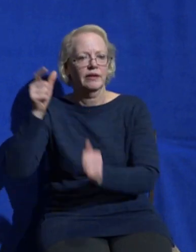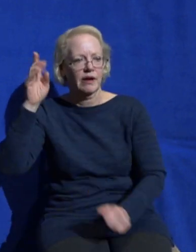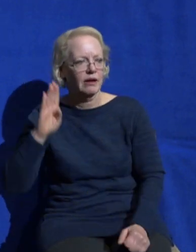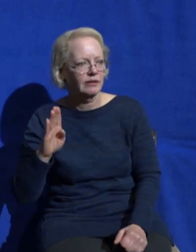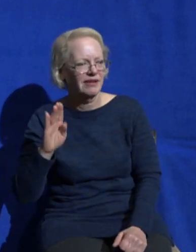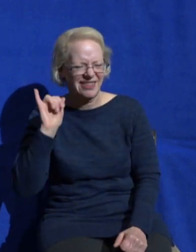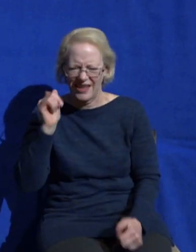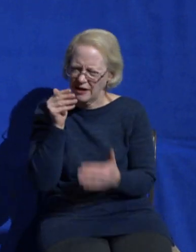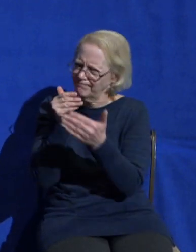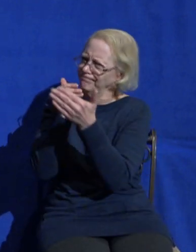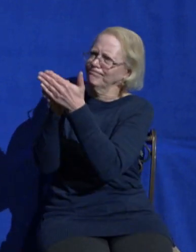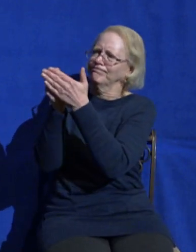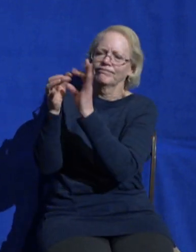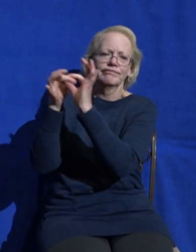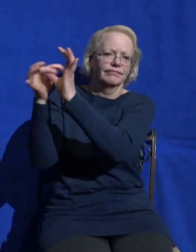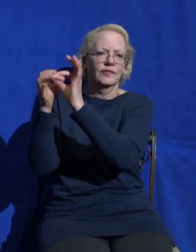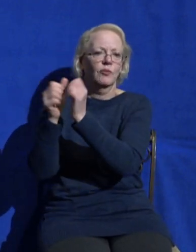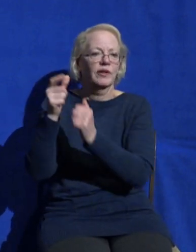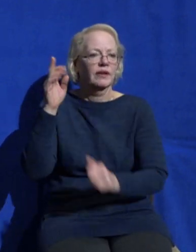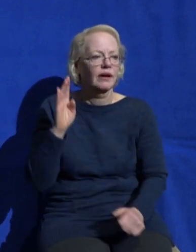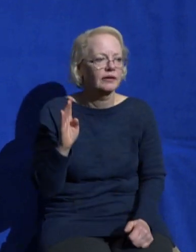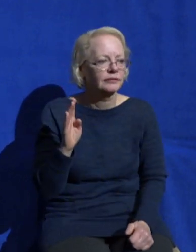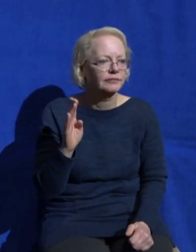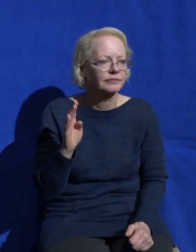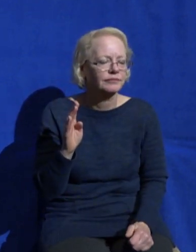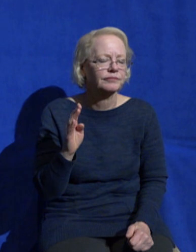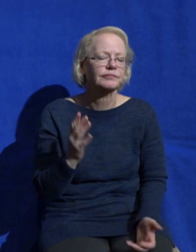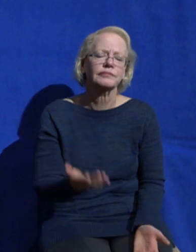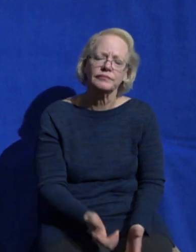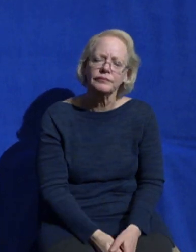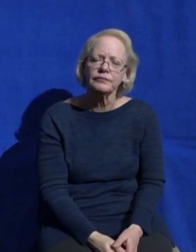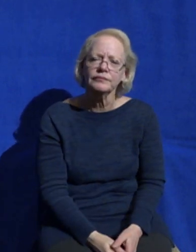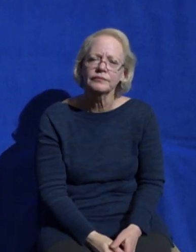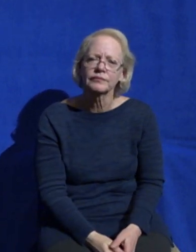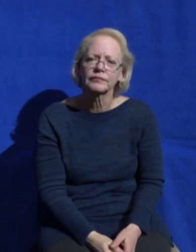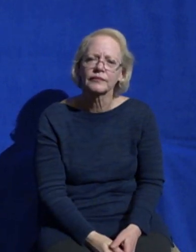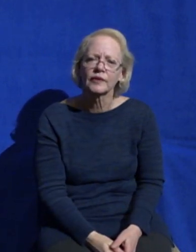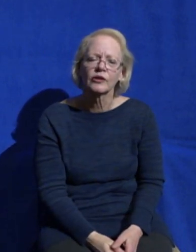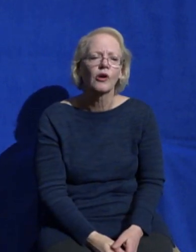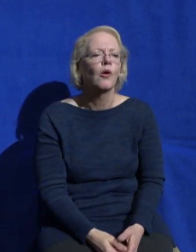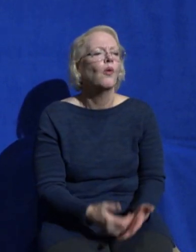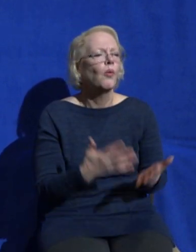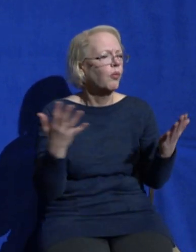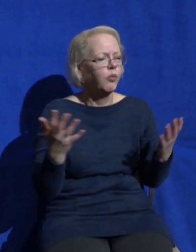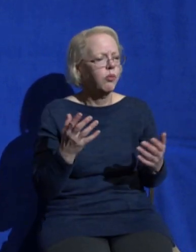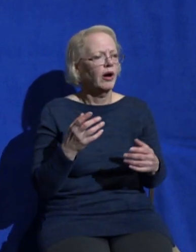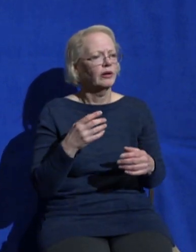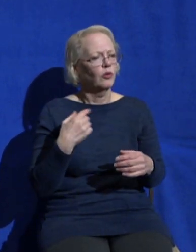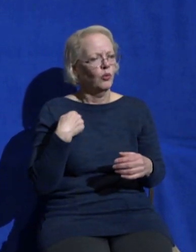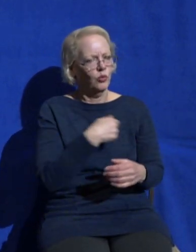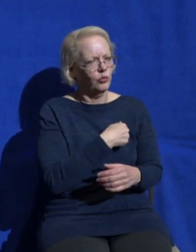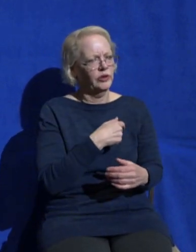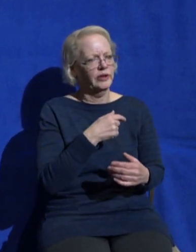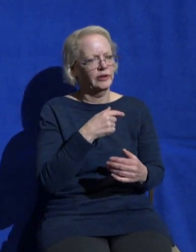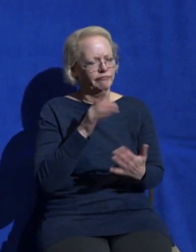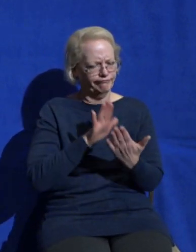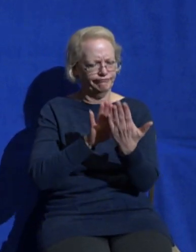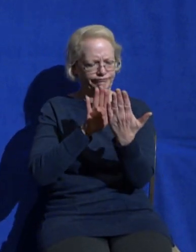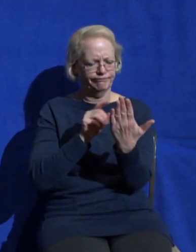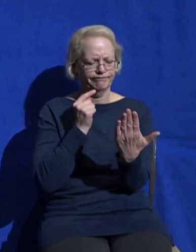one goal of our life because it's what we were made for to make intimacy with God the number one